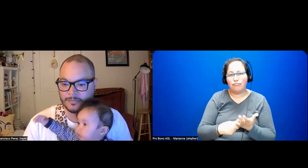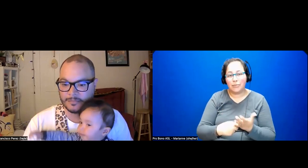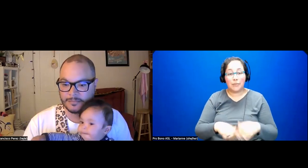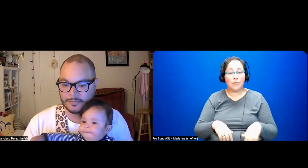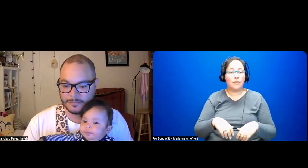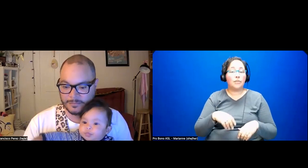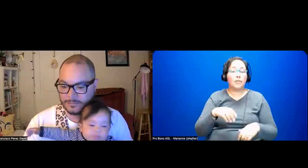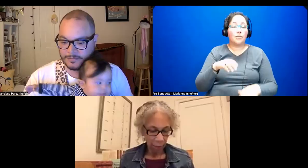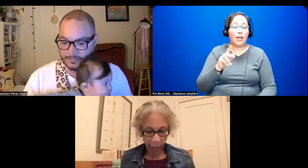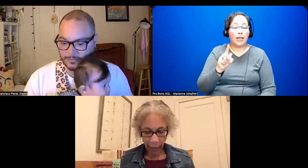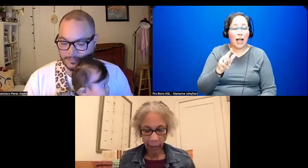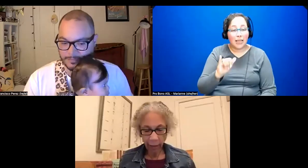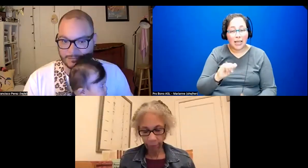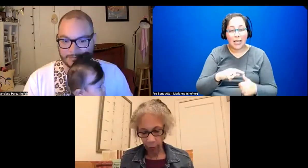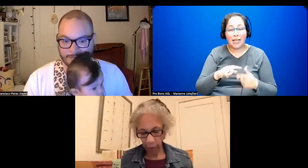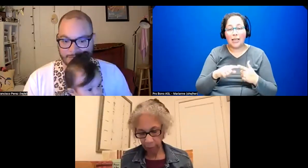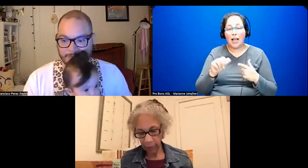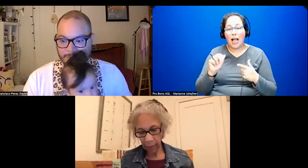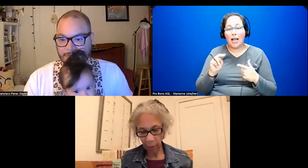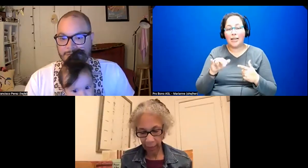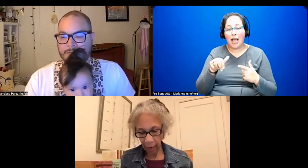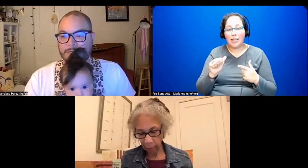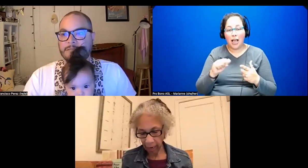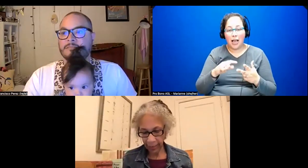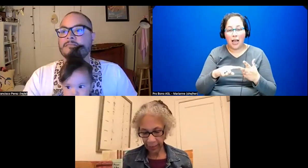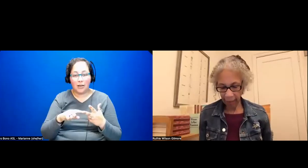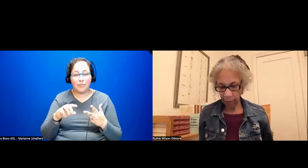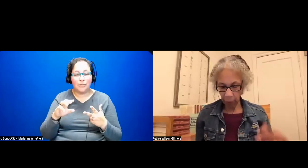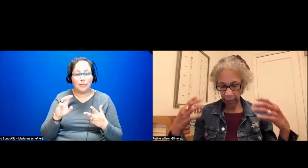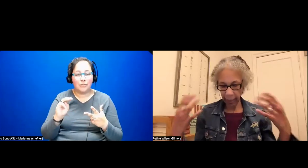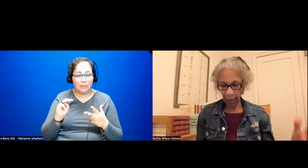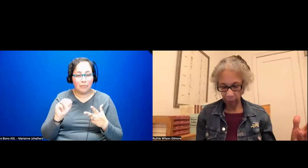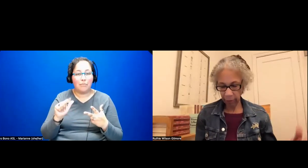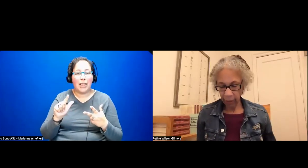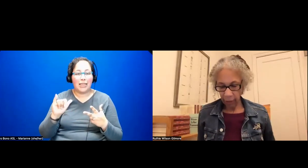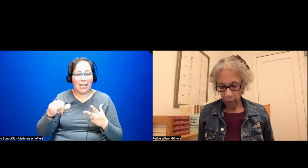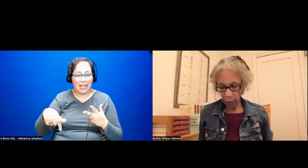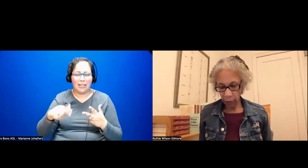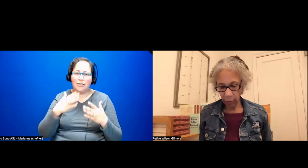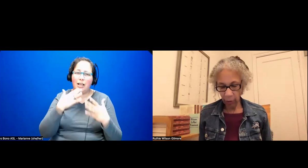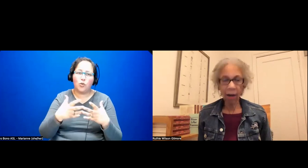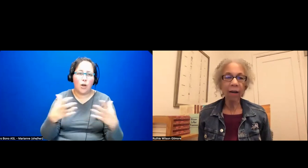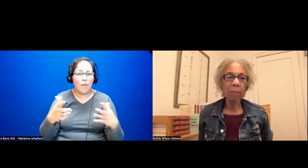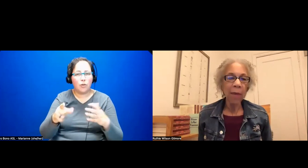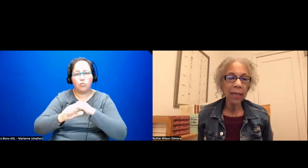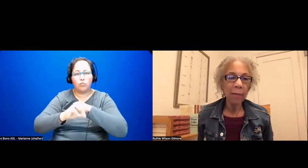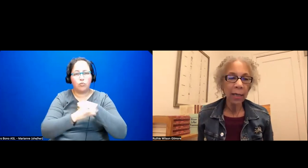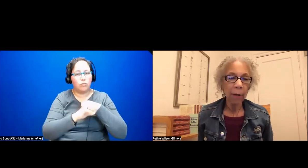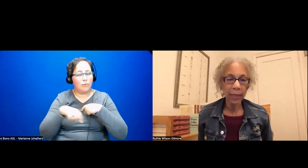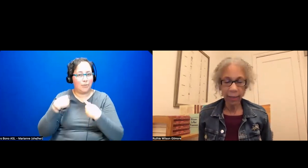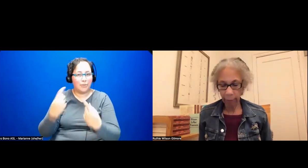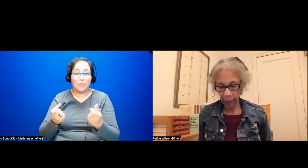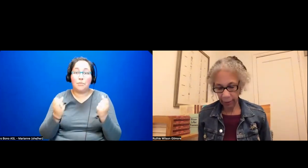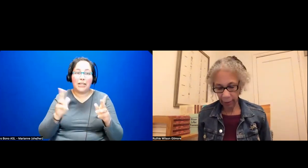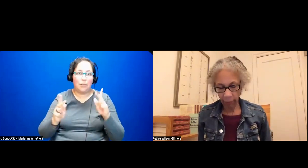and Malik for being my comrades, putting out to our many, many